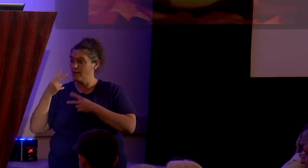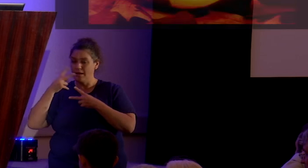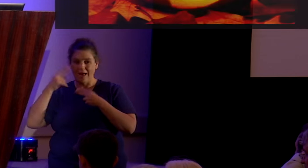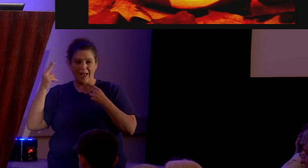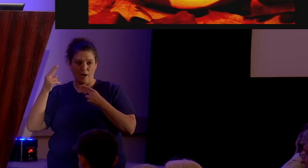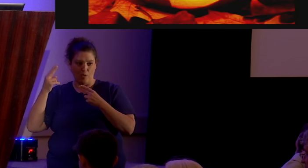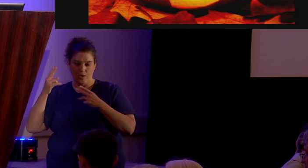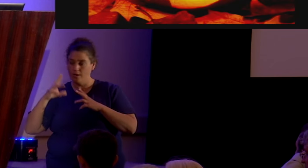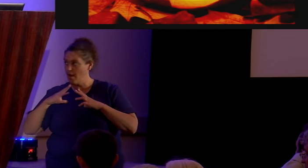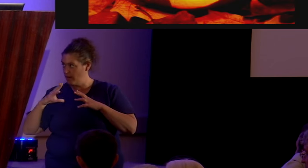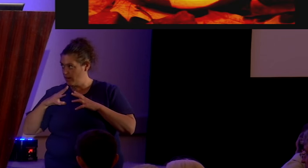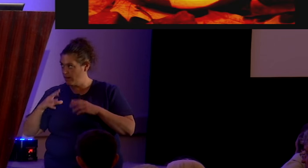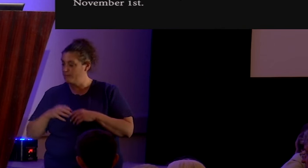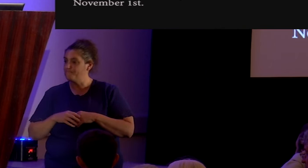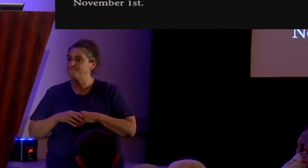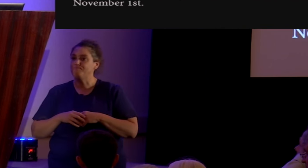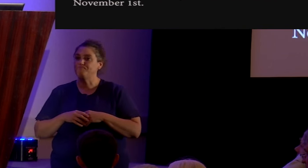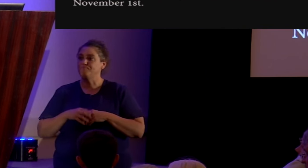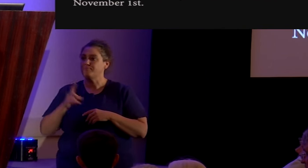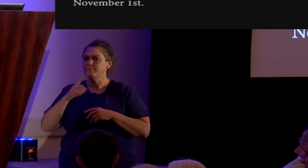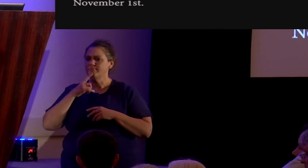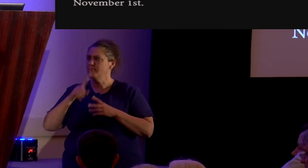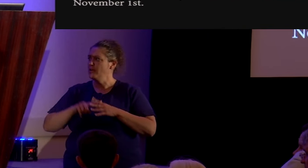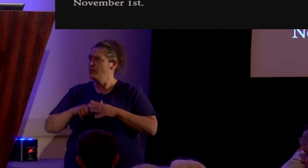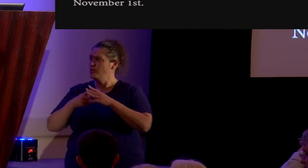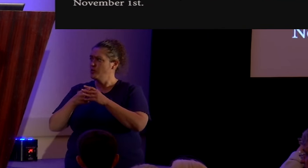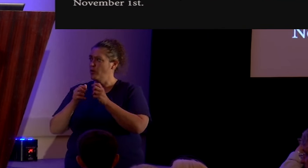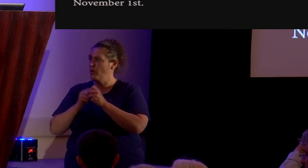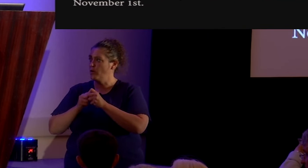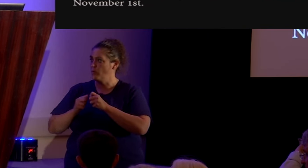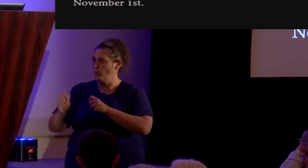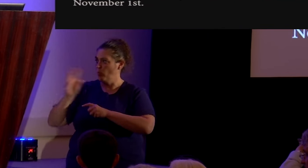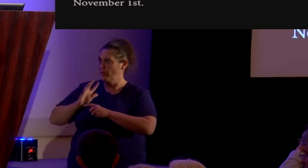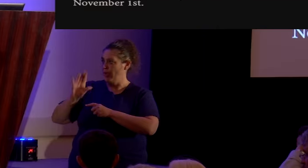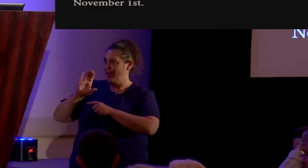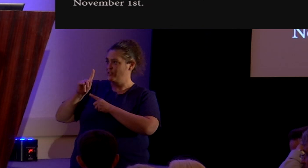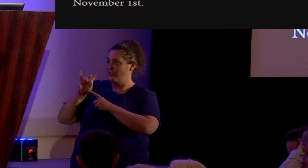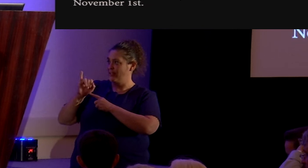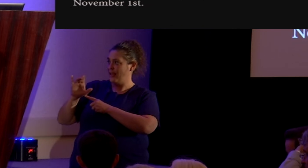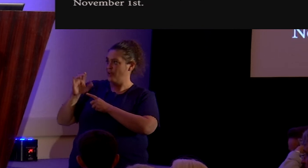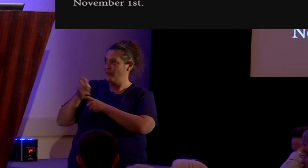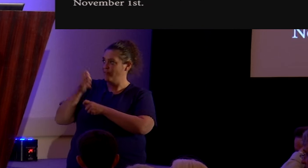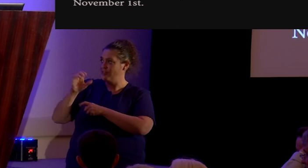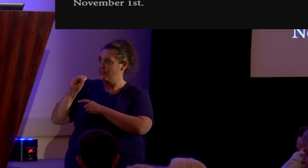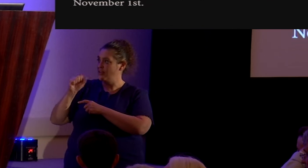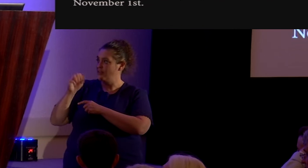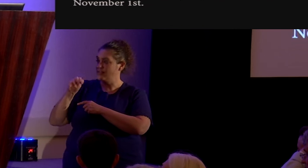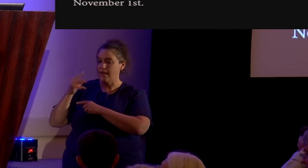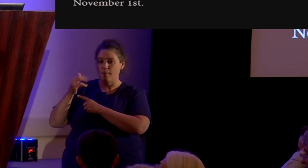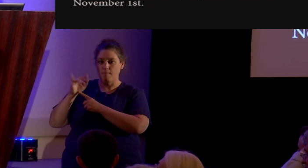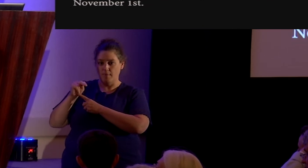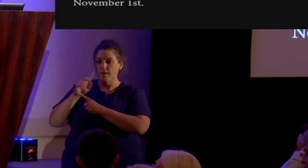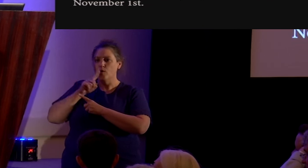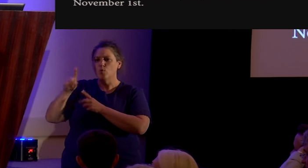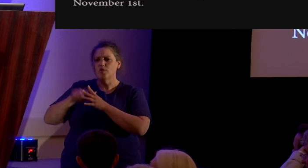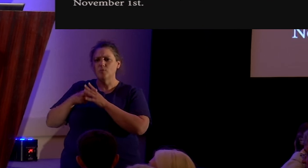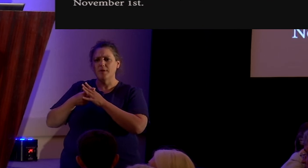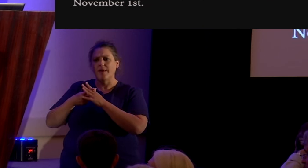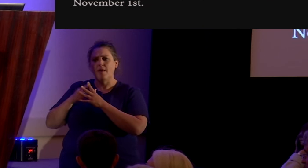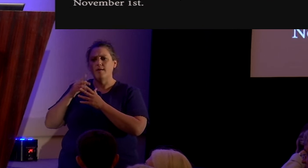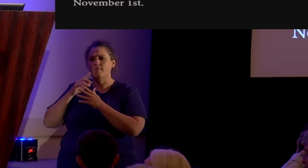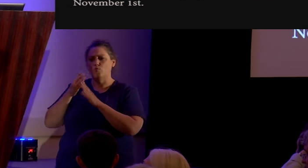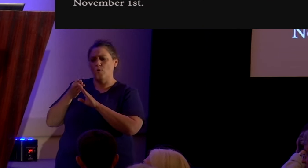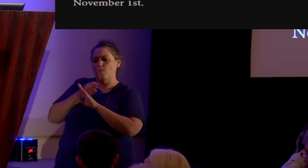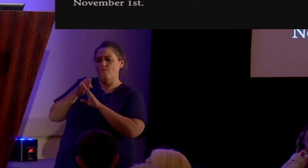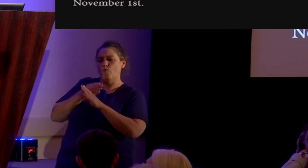holiday, right? It's said to have originated with the ancient Celtic festival of Samhain, which took place on the eve of the new year. Back then, was celebrated